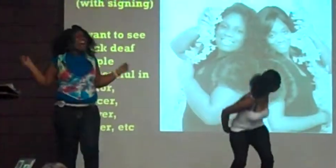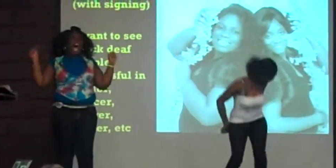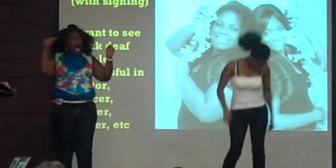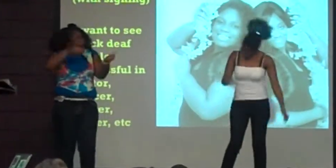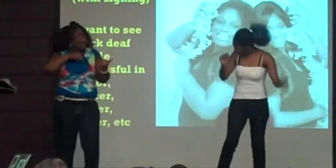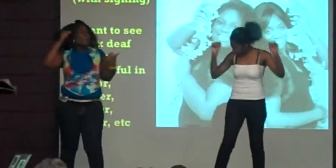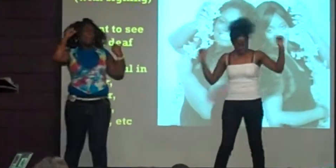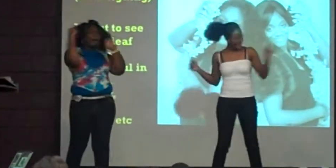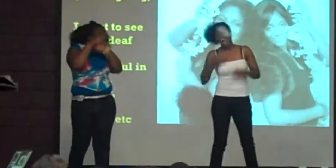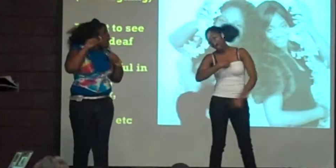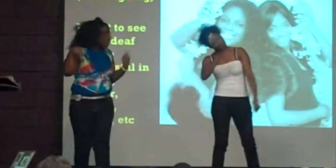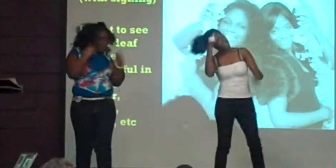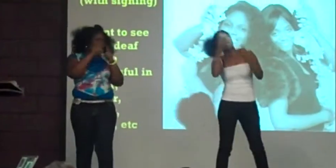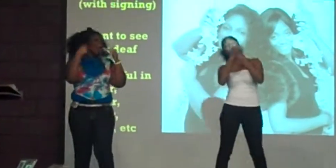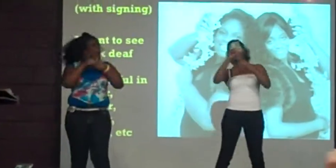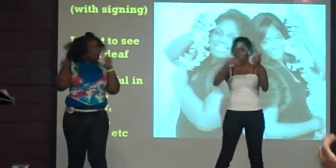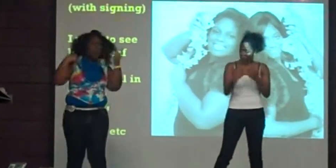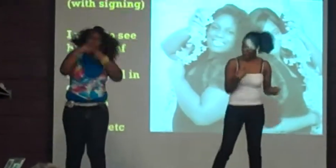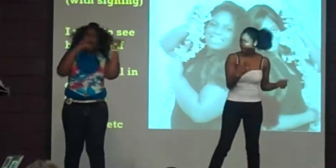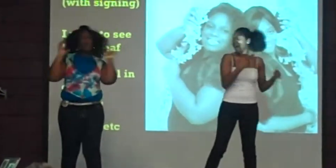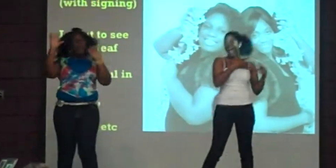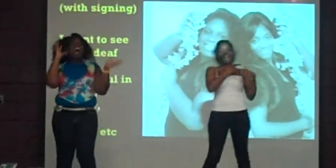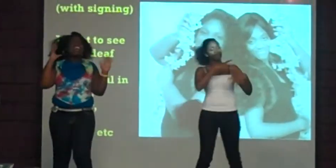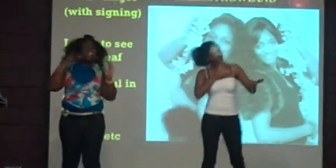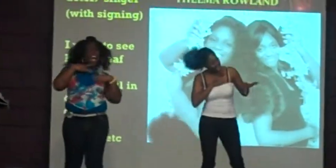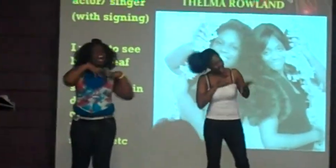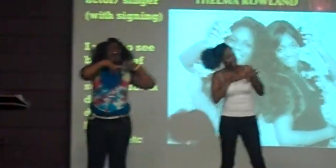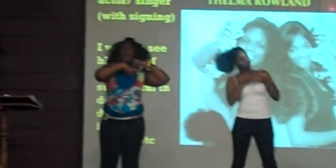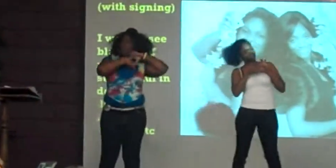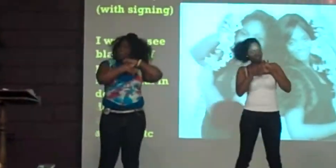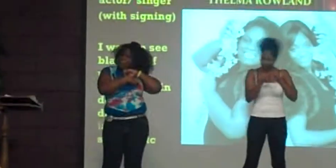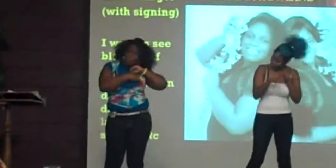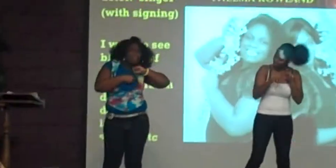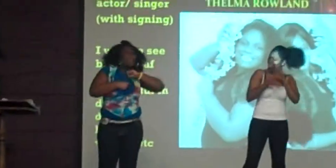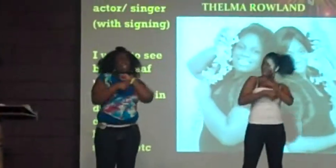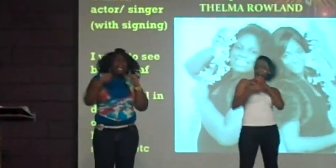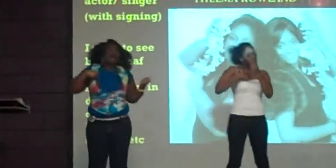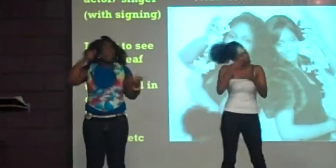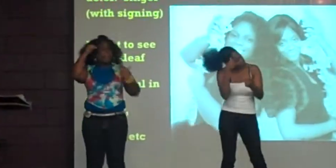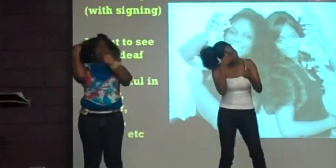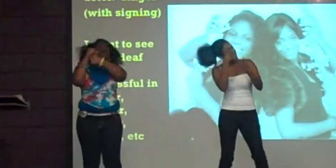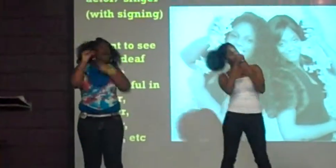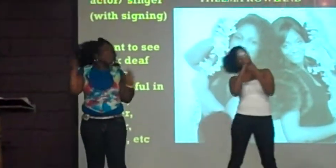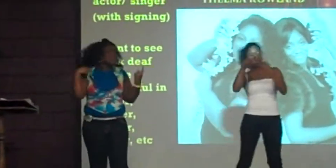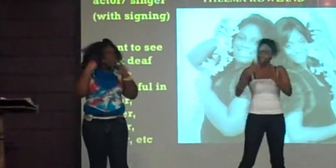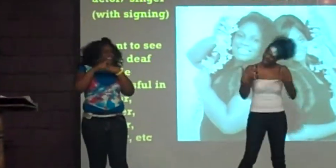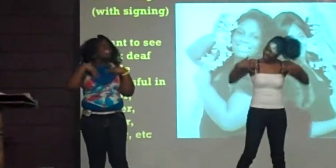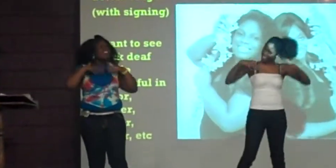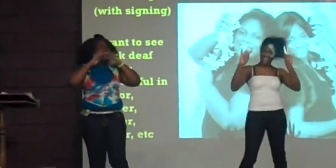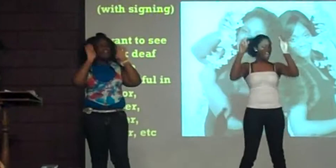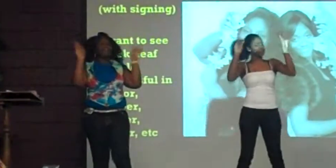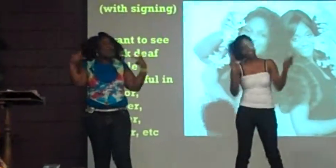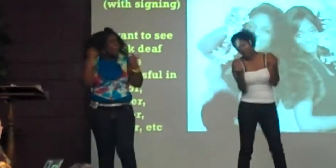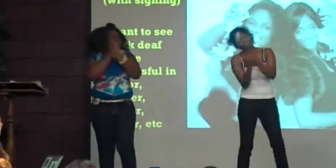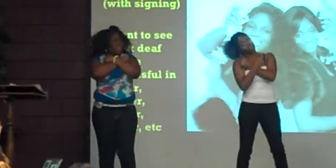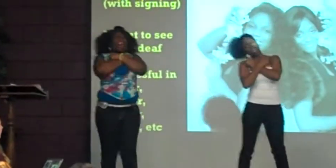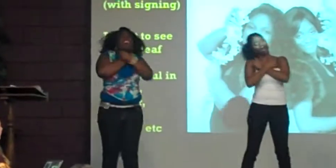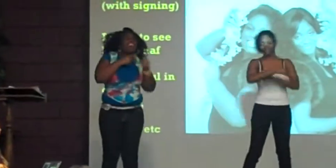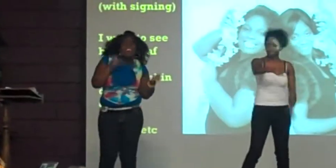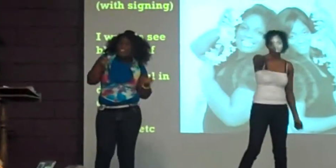I remember when I walked out I remember when I gave up Loving